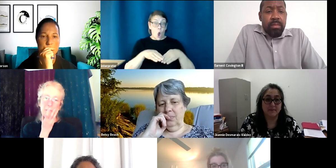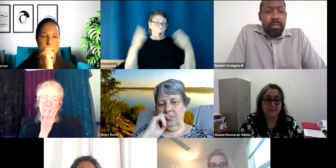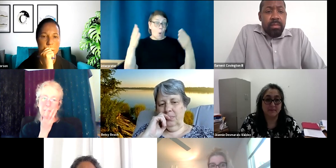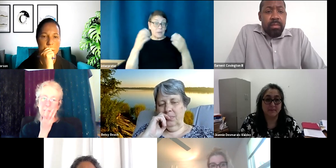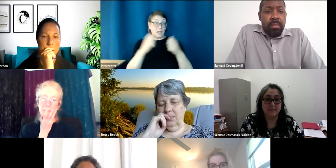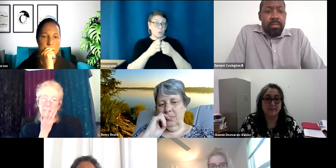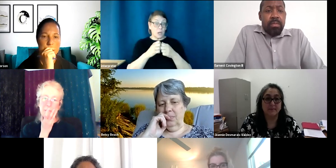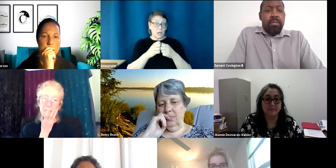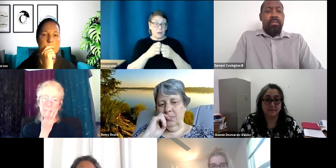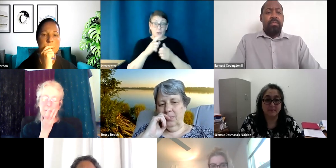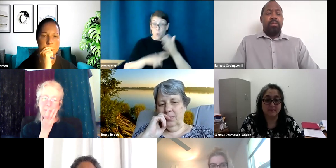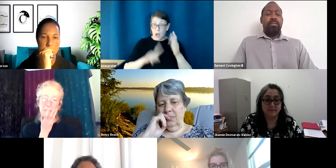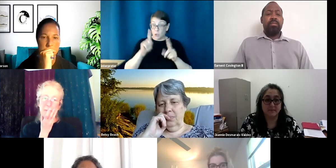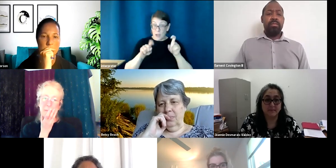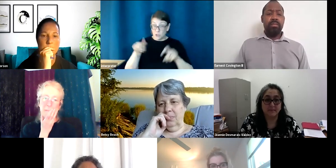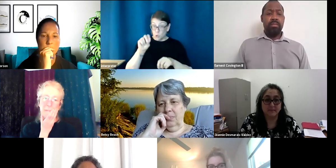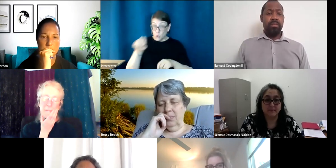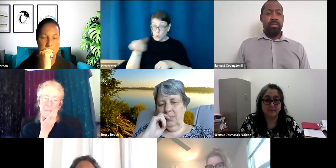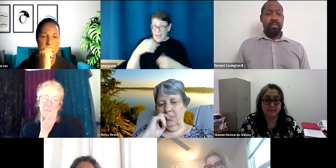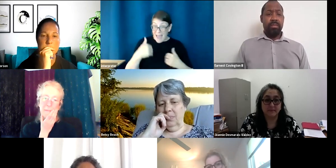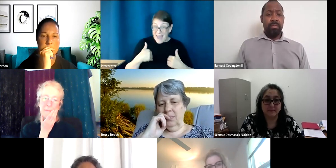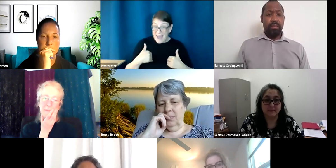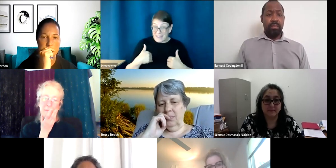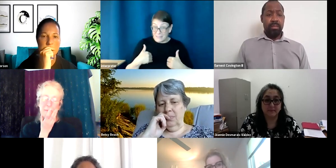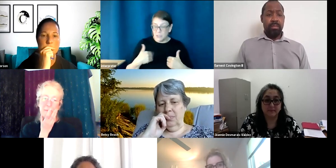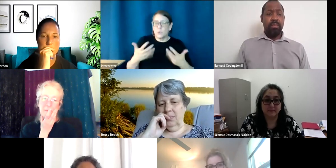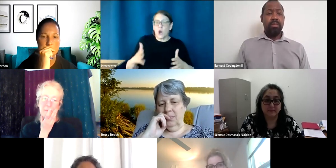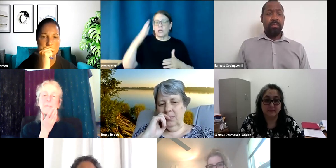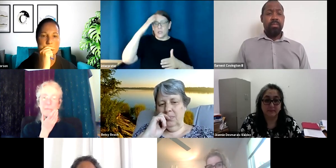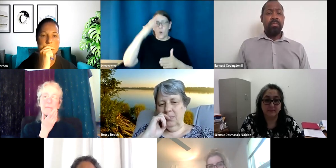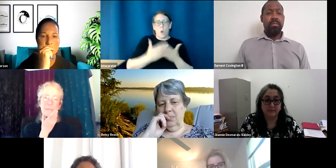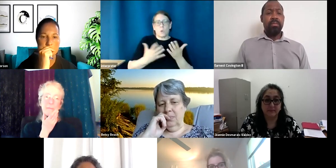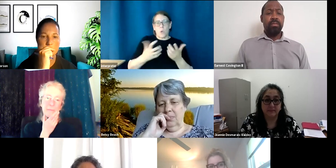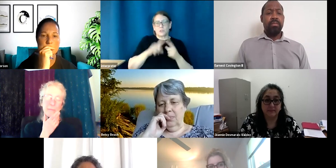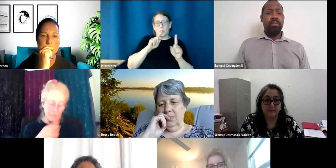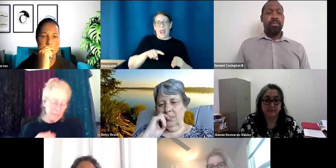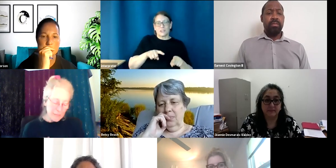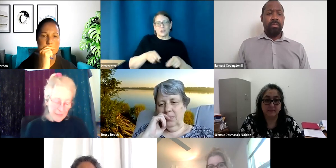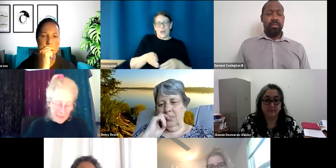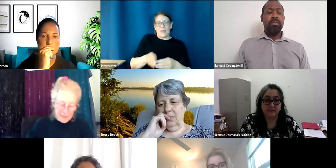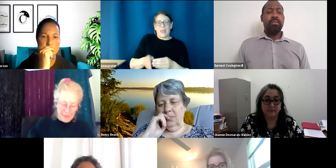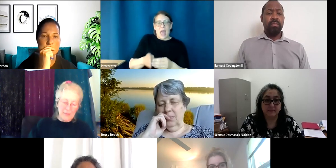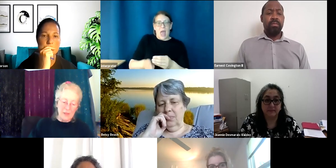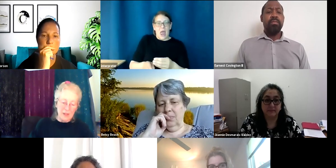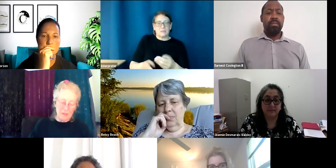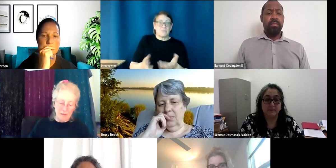might you have, you know, so that we already know what we would like to kind of throw at, um, our presenters. Um,